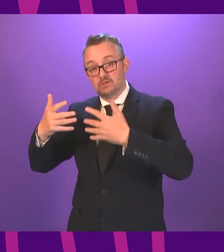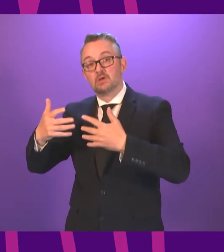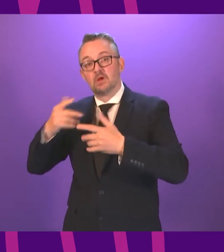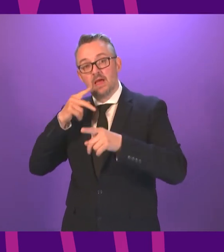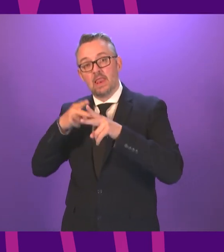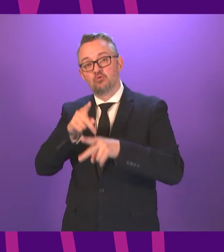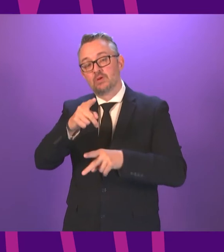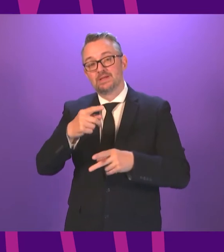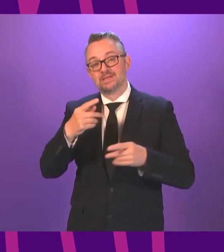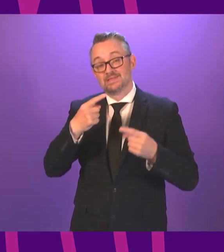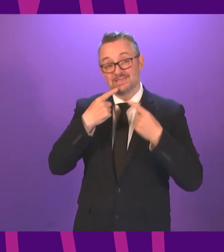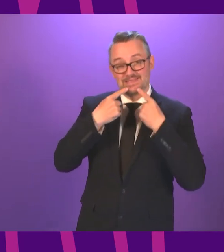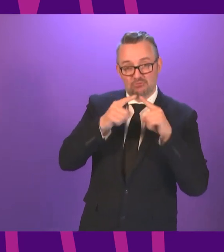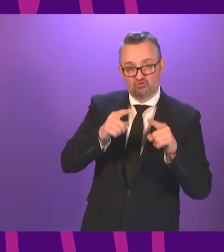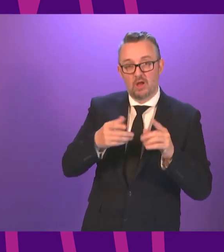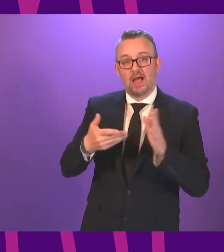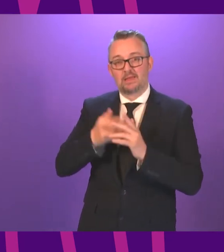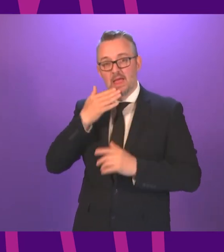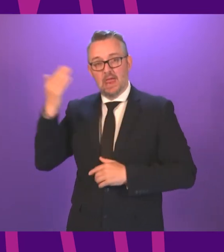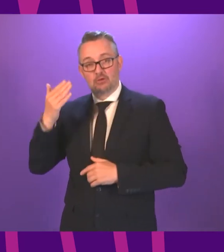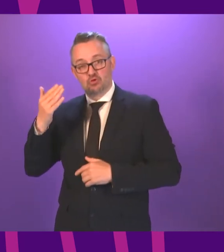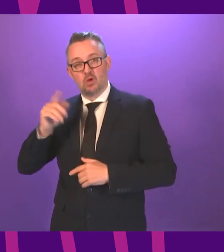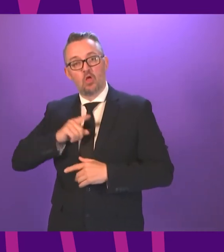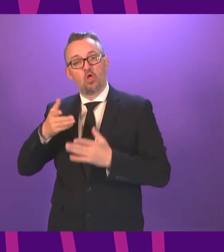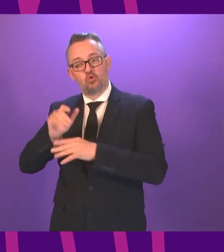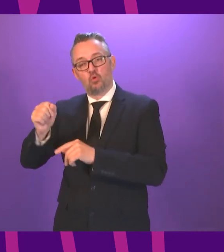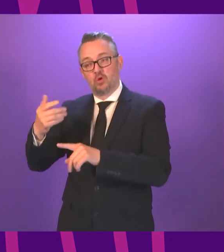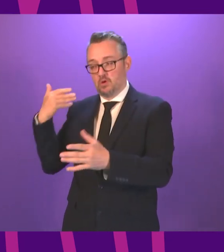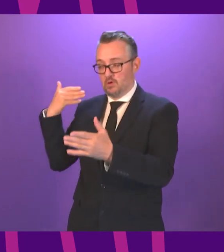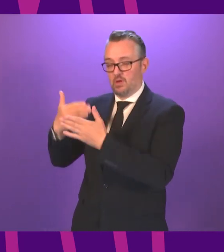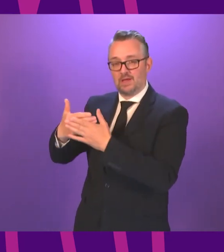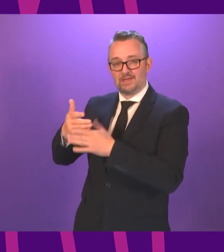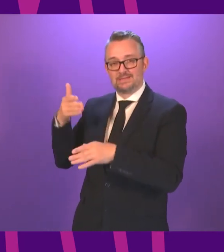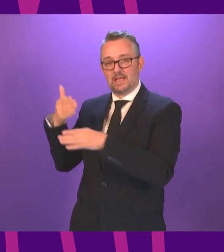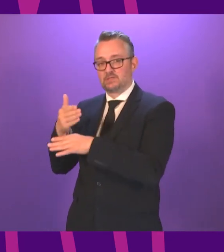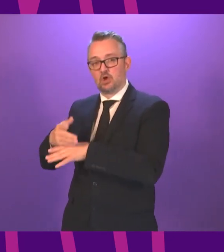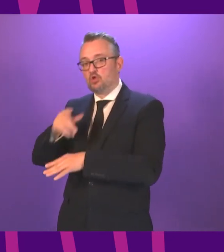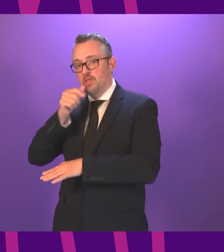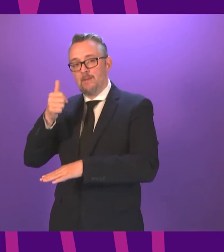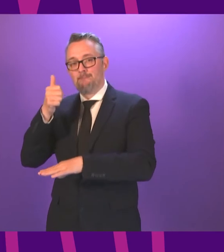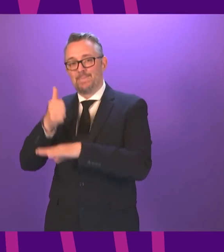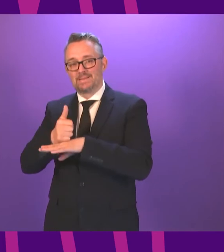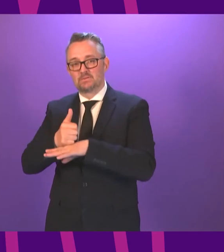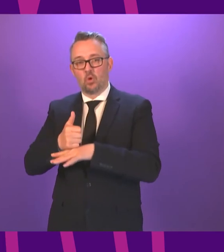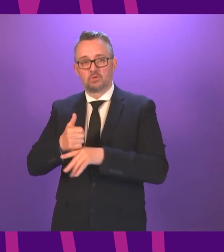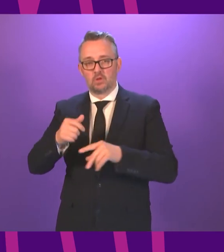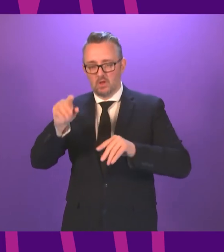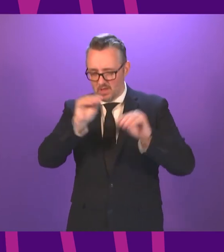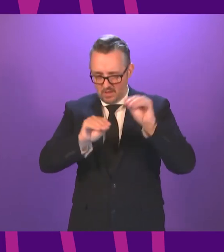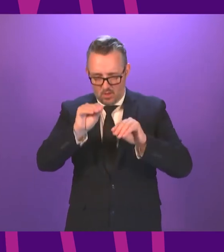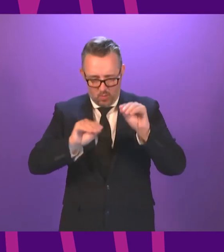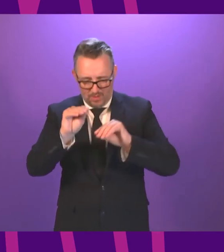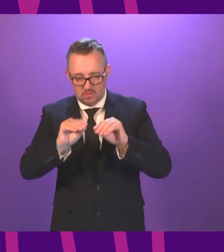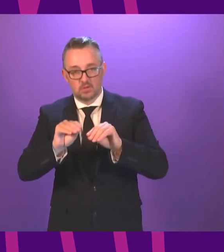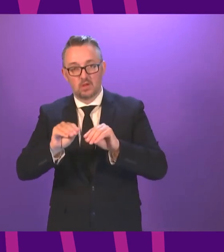your teacher or lecturer, informed by assessment tasks you have undertaken in your school or college, not based on an algorithm or statistical model.